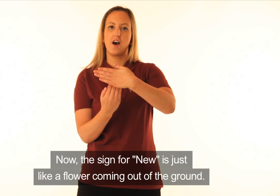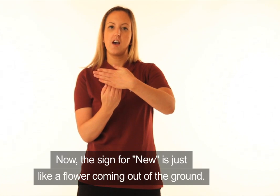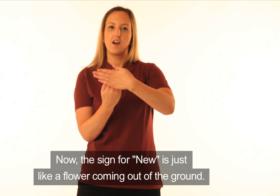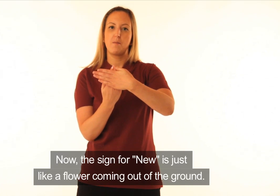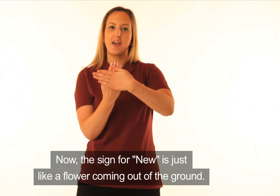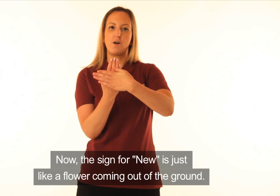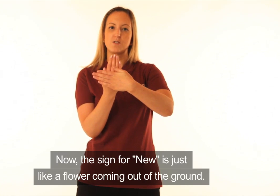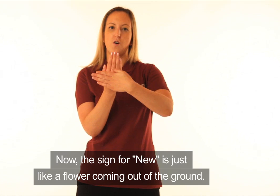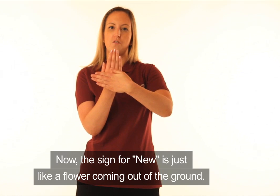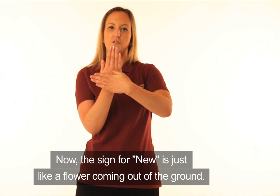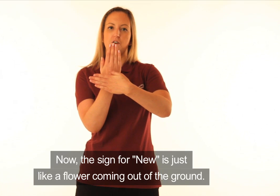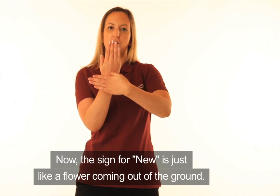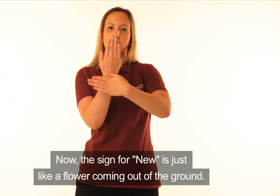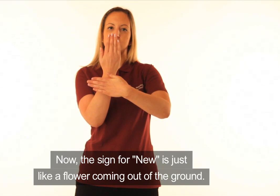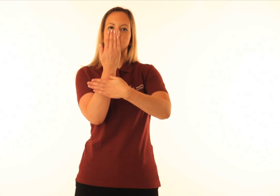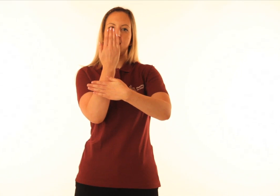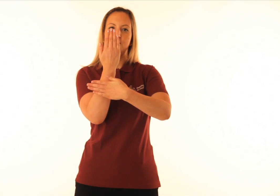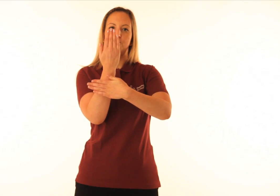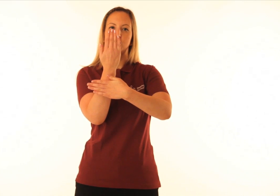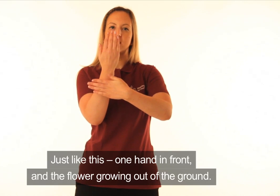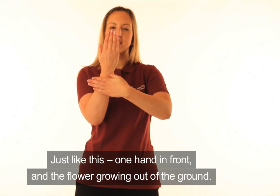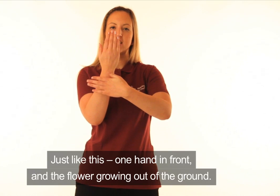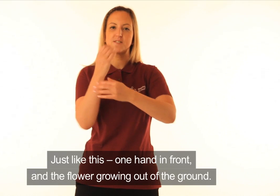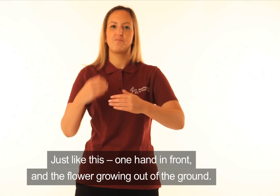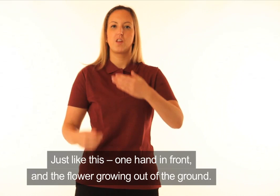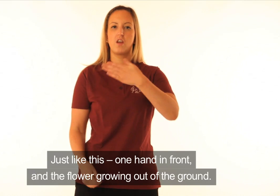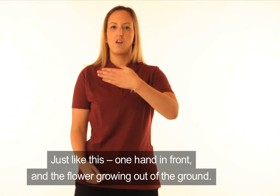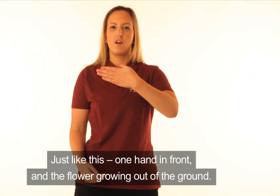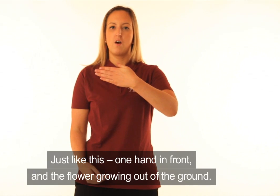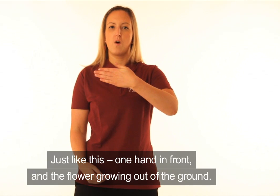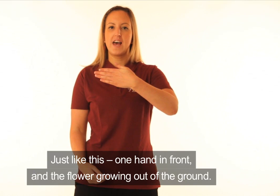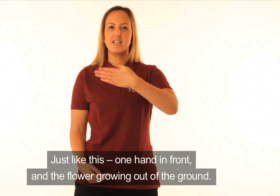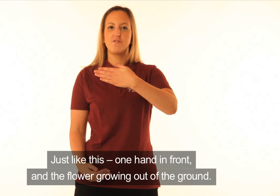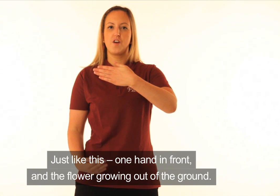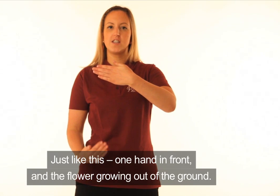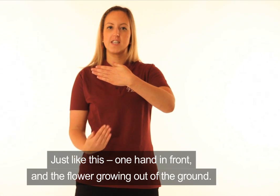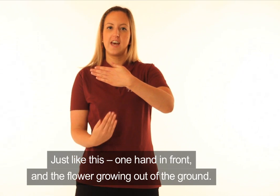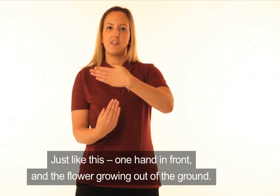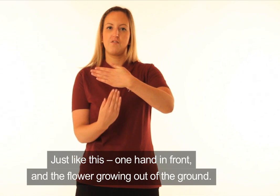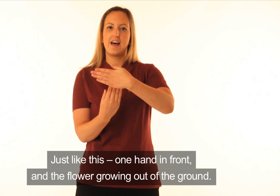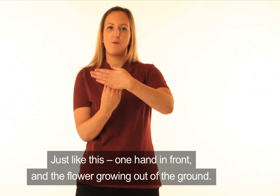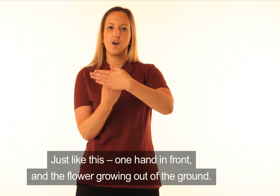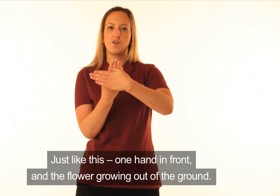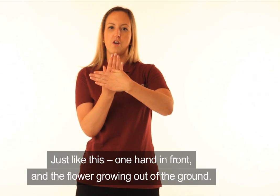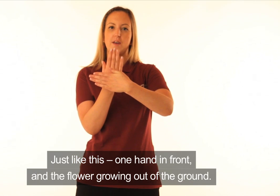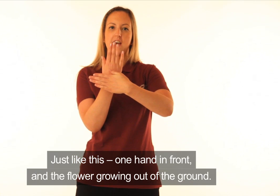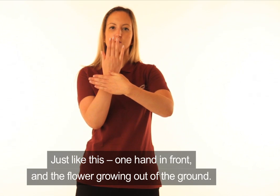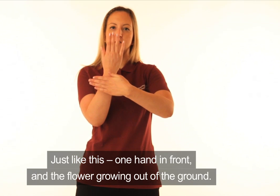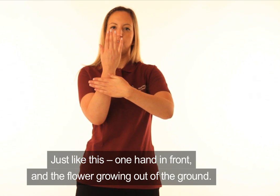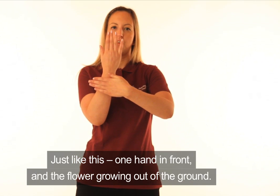coming out of the ground. OK? Just like this. One hand in front and the flower growing out of the